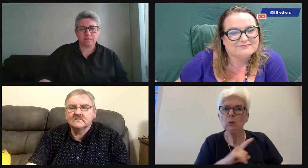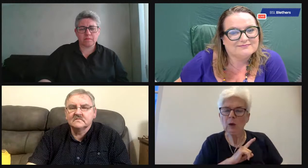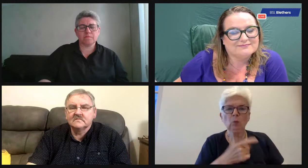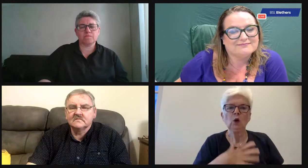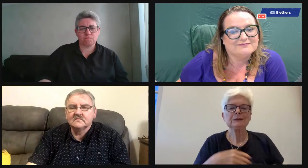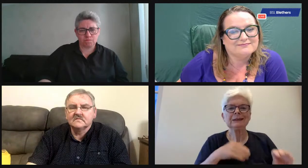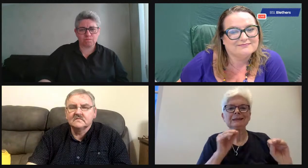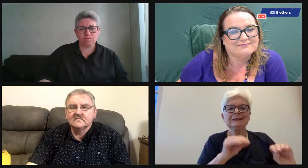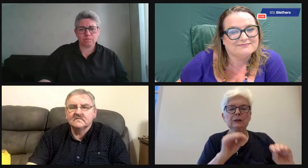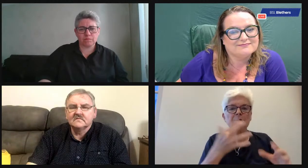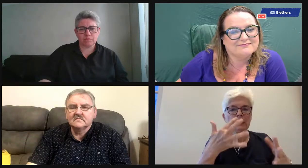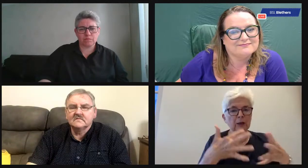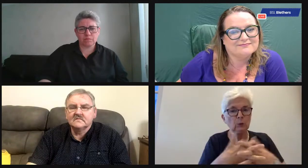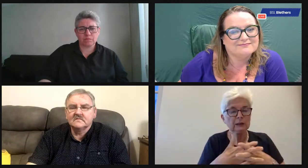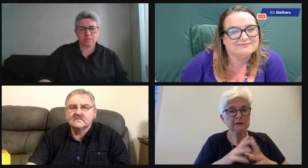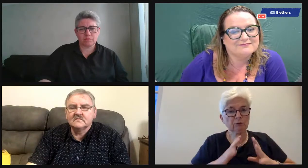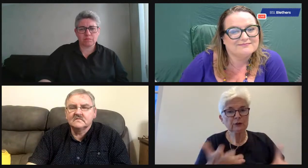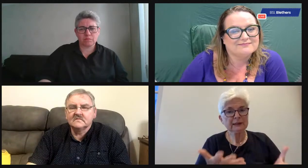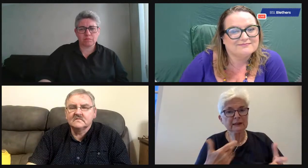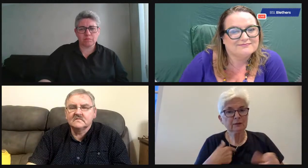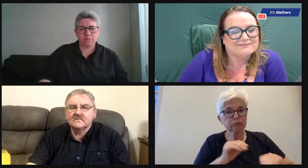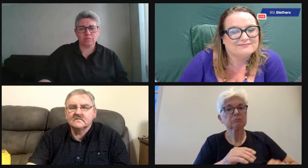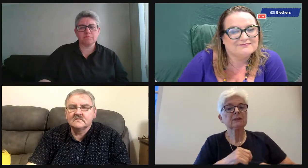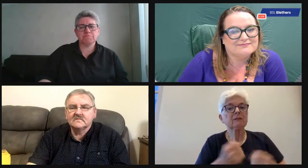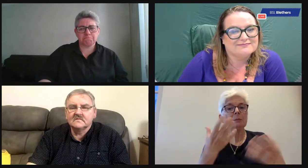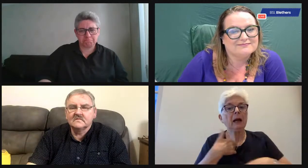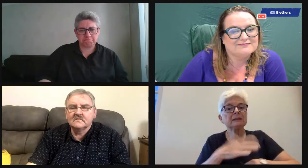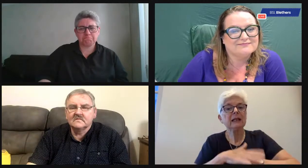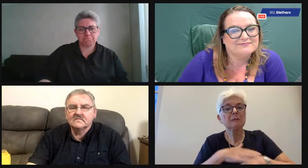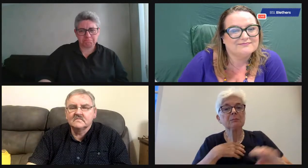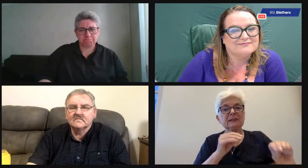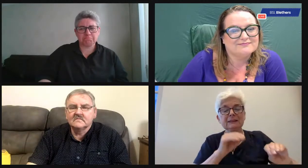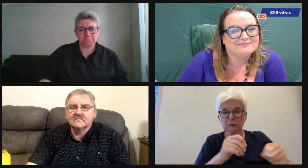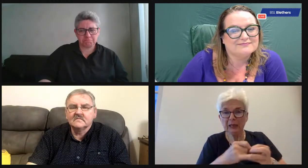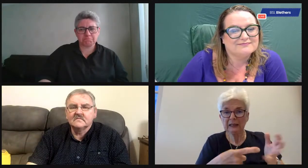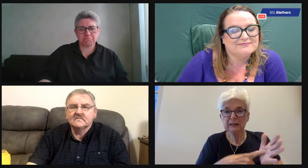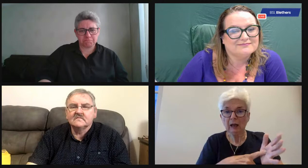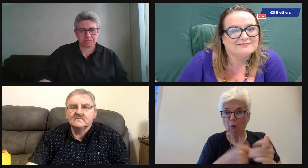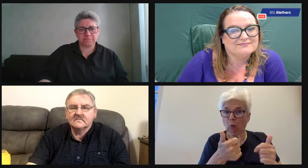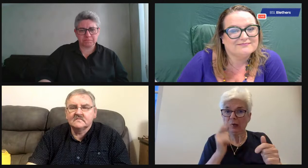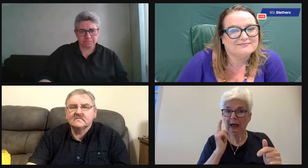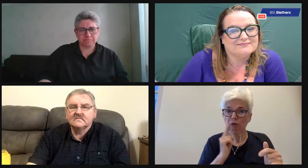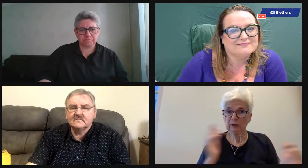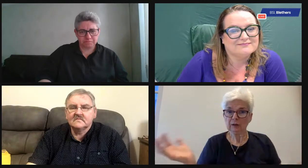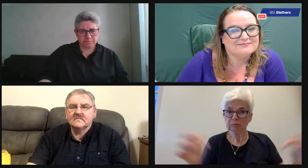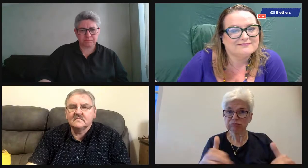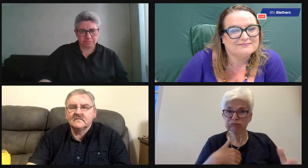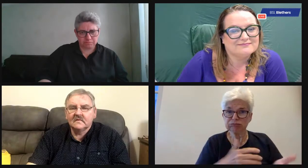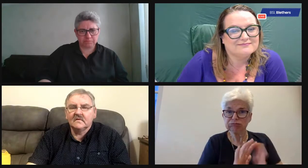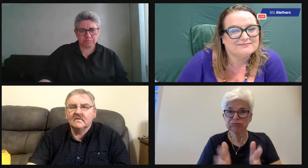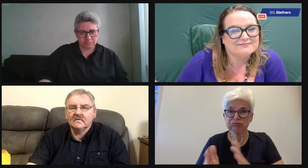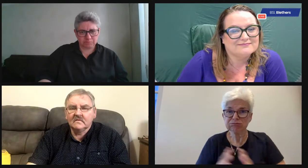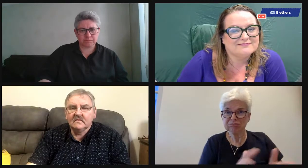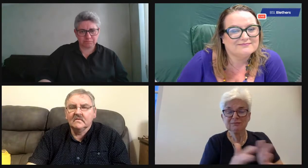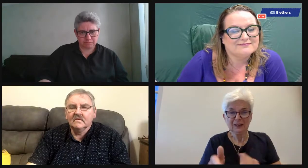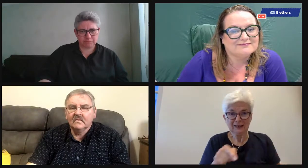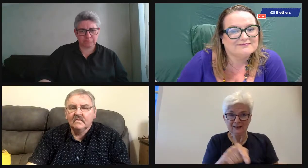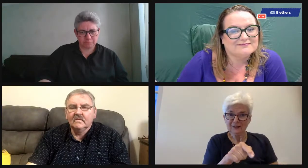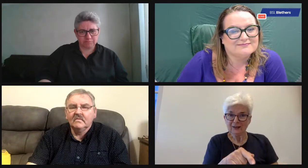council. The council gave us a free room. And so we were given a free room to teach sign BSL for a number of